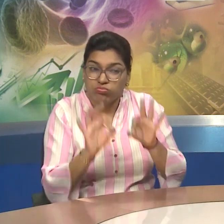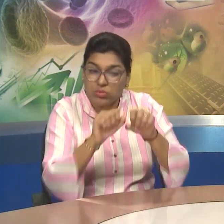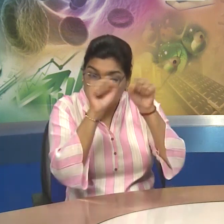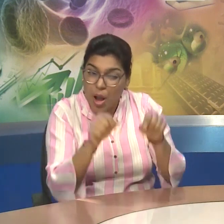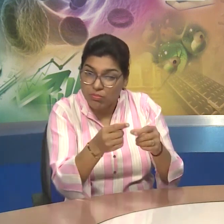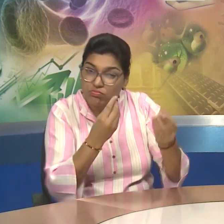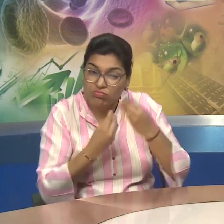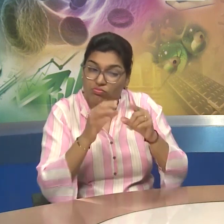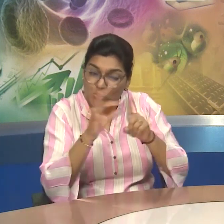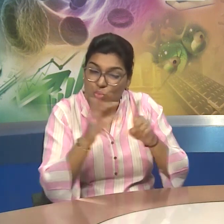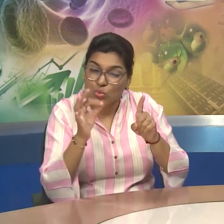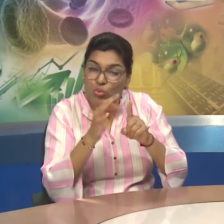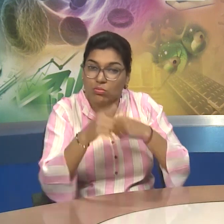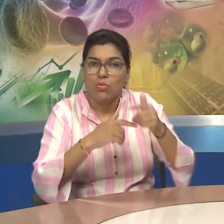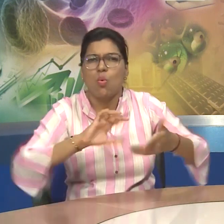Food Fatty Meals